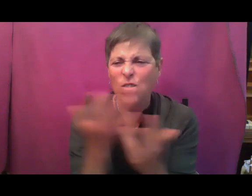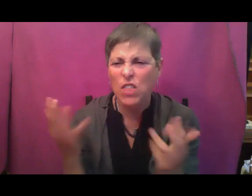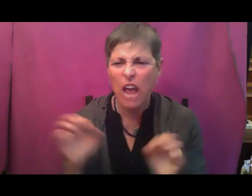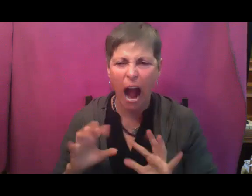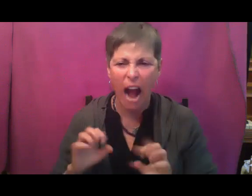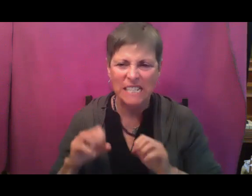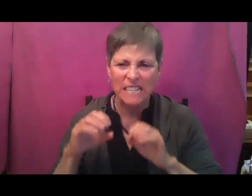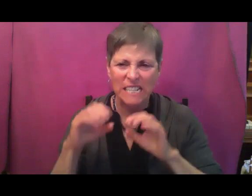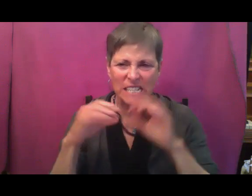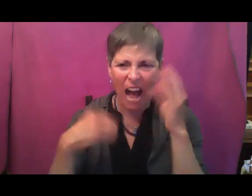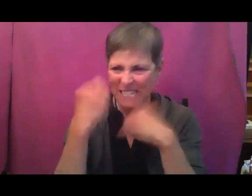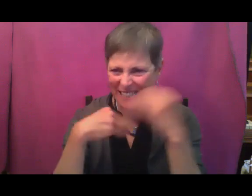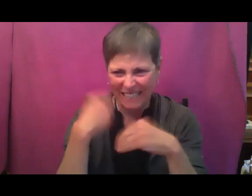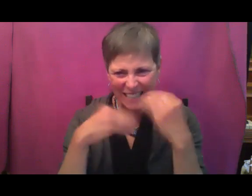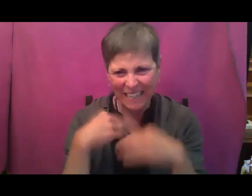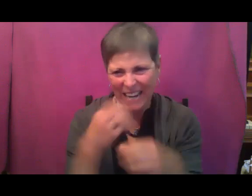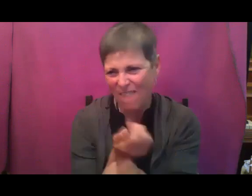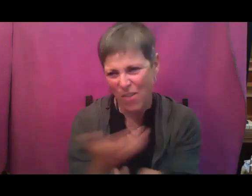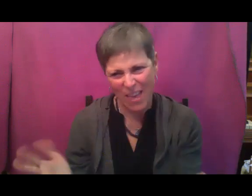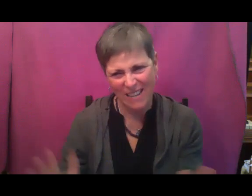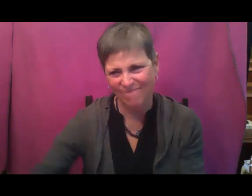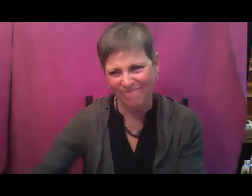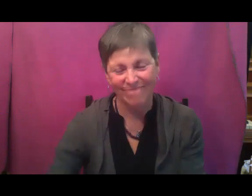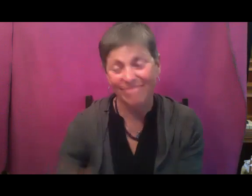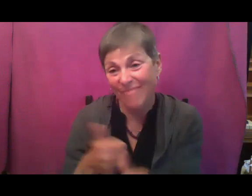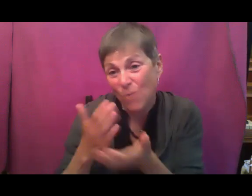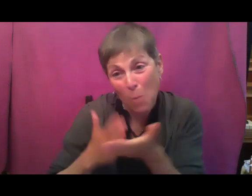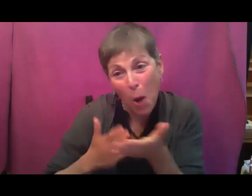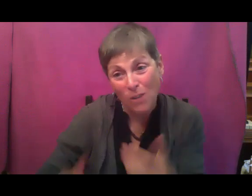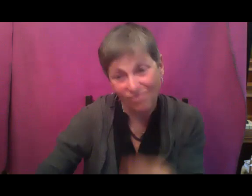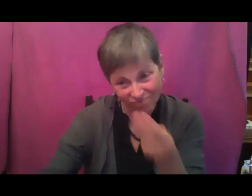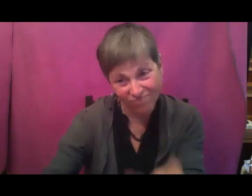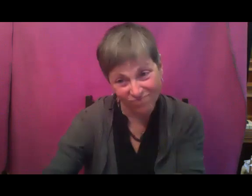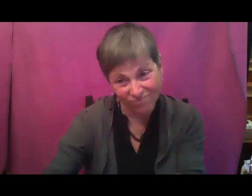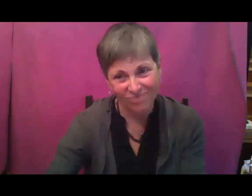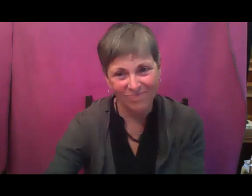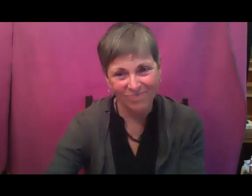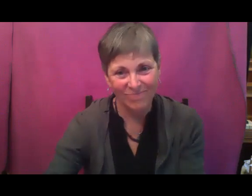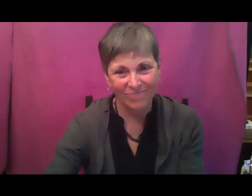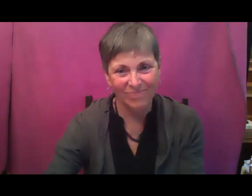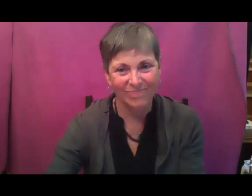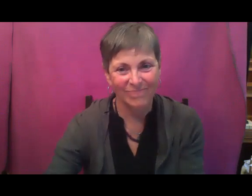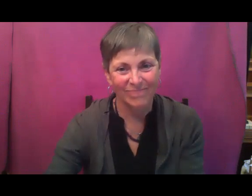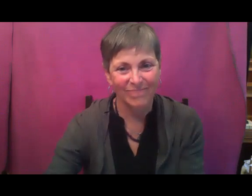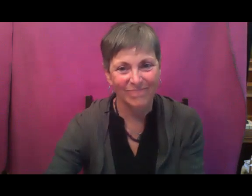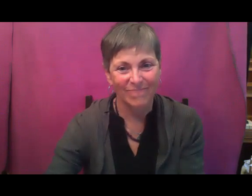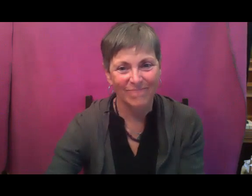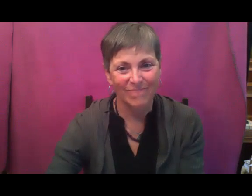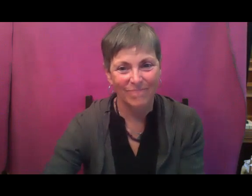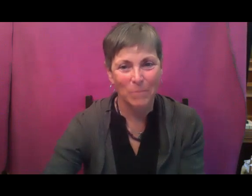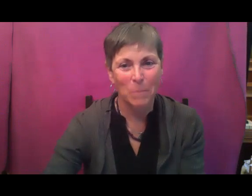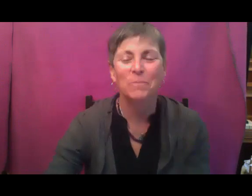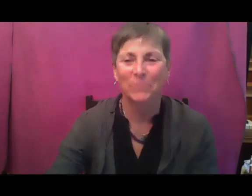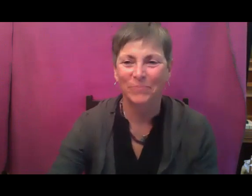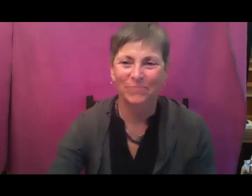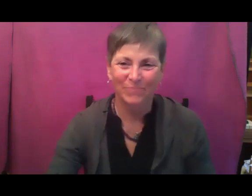munching every single part of your cucumber. And oh my goodness, there are also,